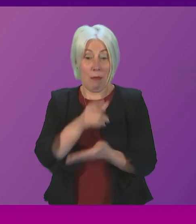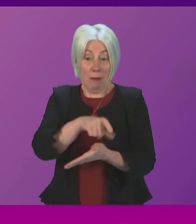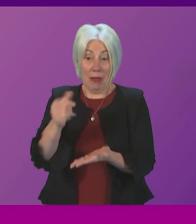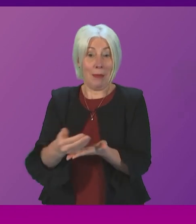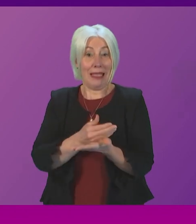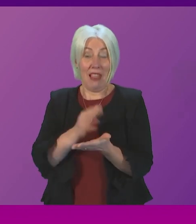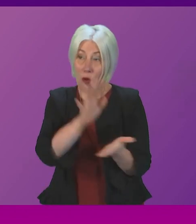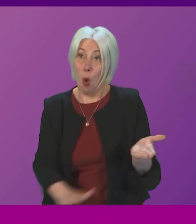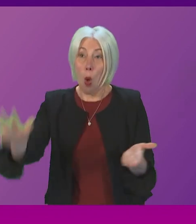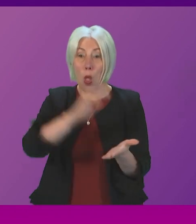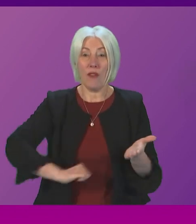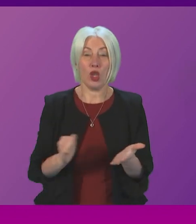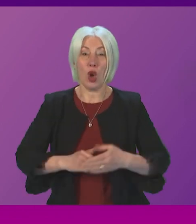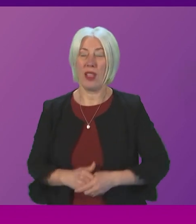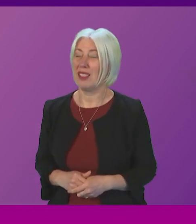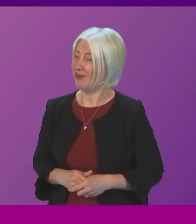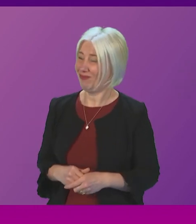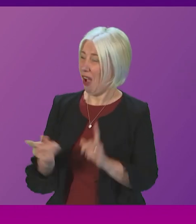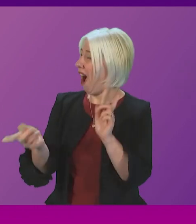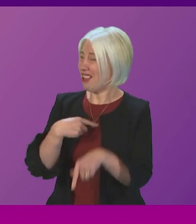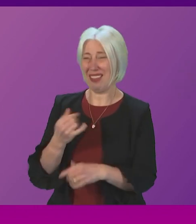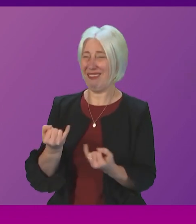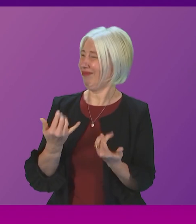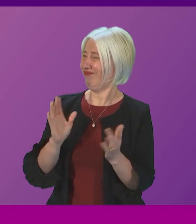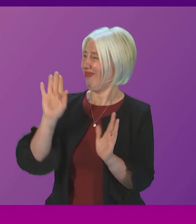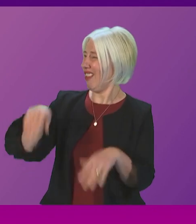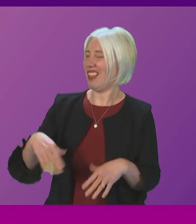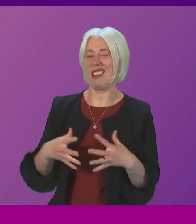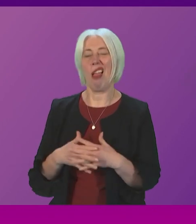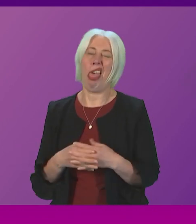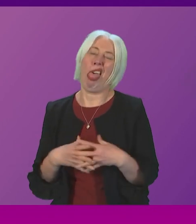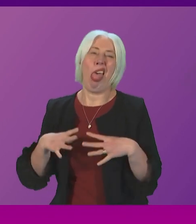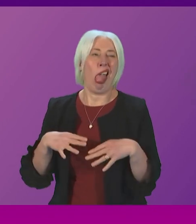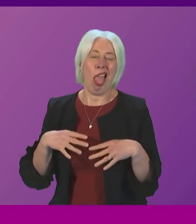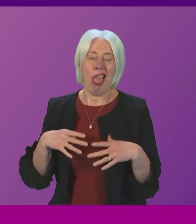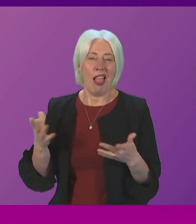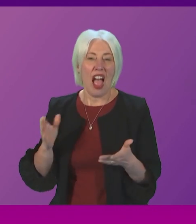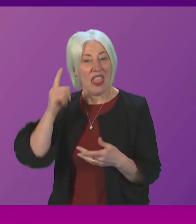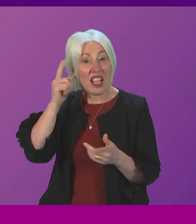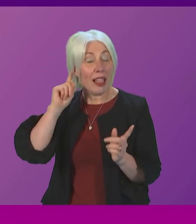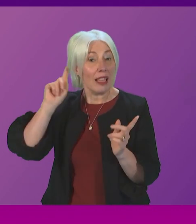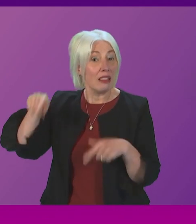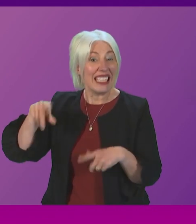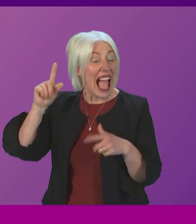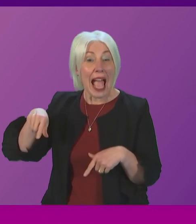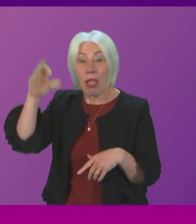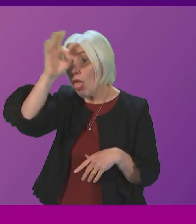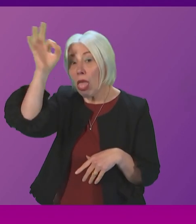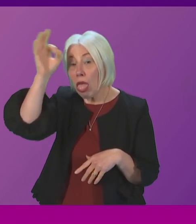I'm sorry but that is a really complacent answer I think from the first minister he seems to be in denial the fact that